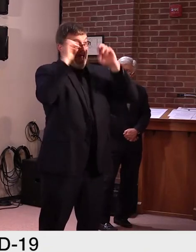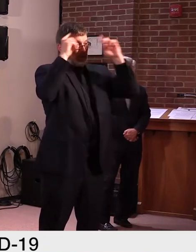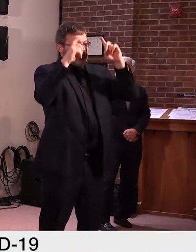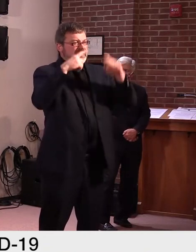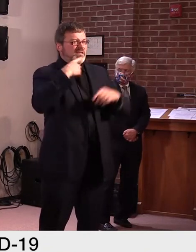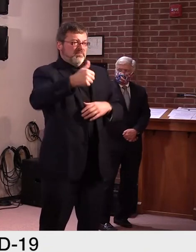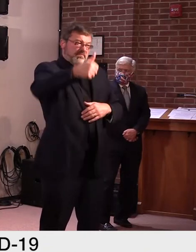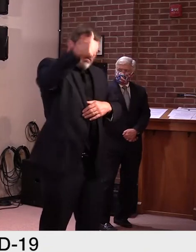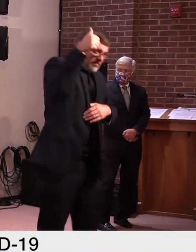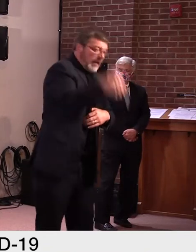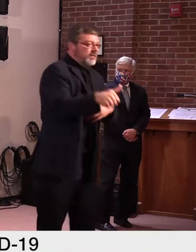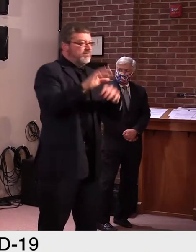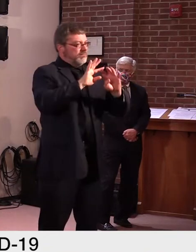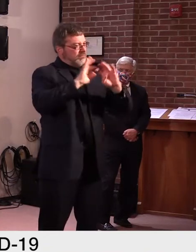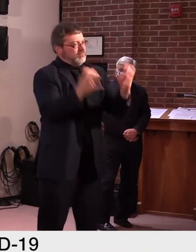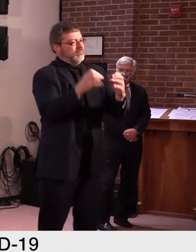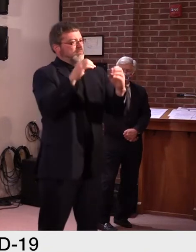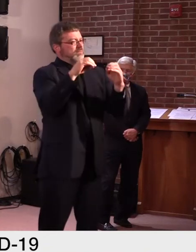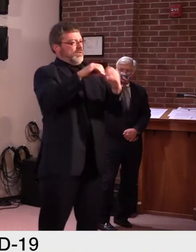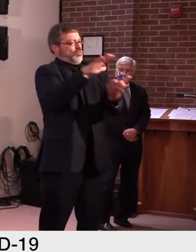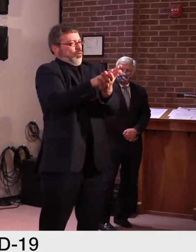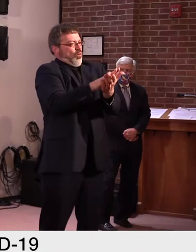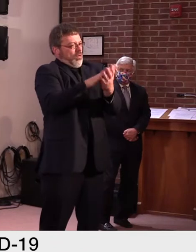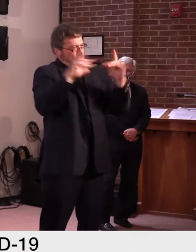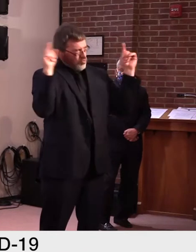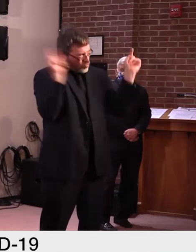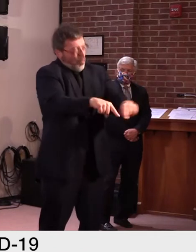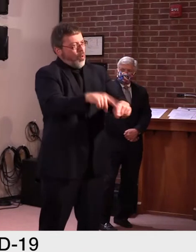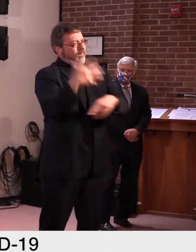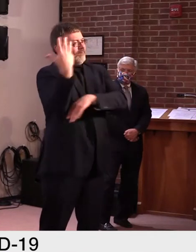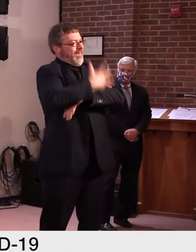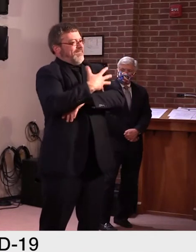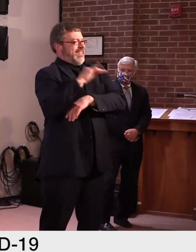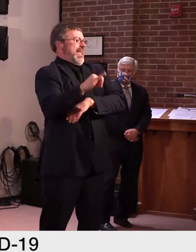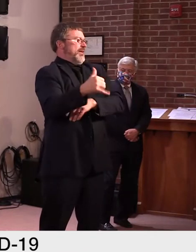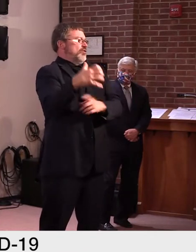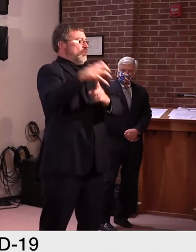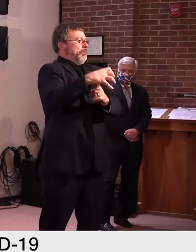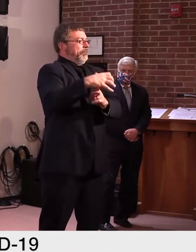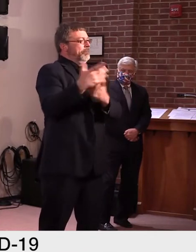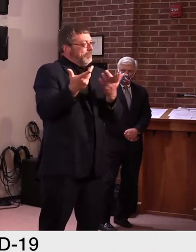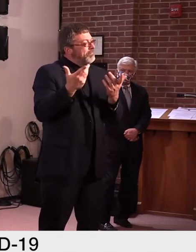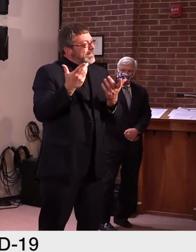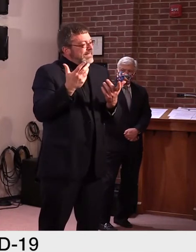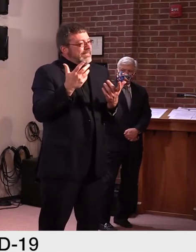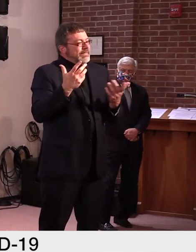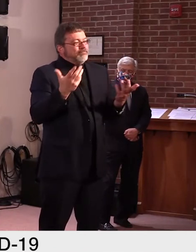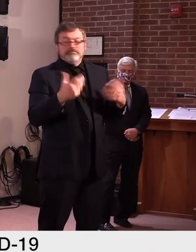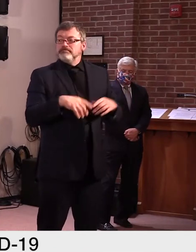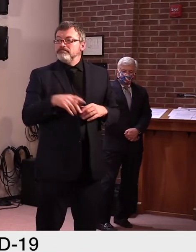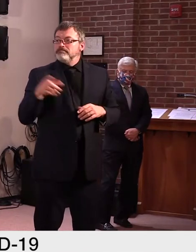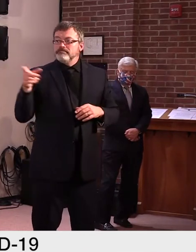I'm sorry. Oh, okay. Yeah. I can, uh, I can ask, uh, Secretary French to weigh in on this as well.